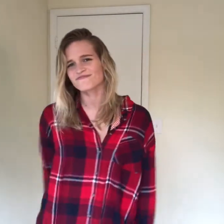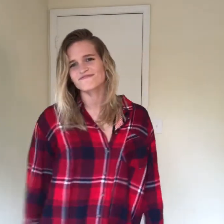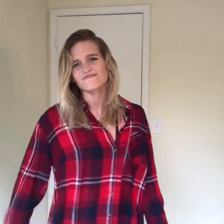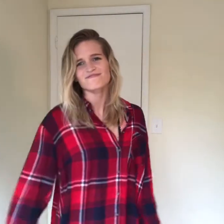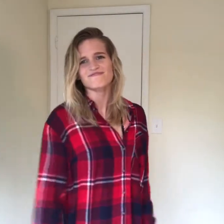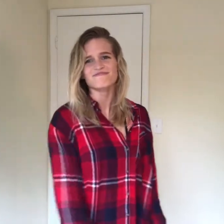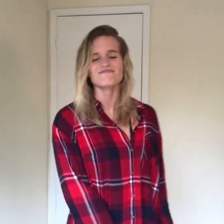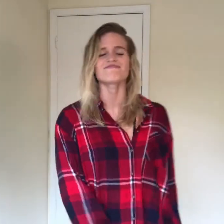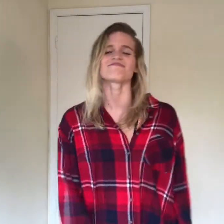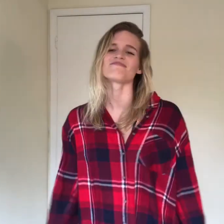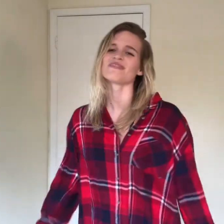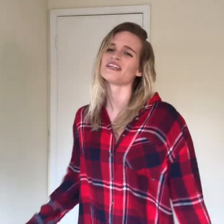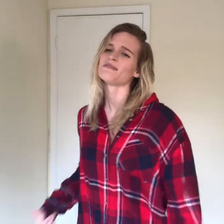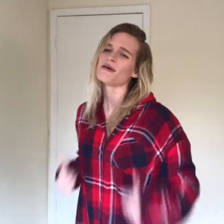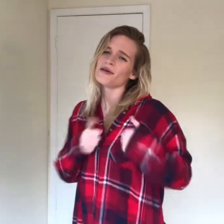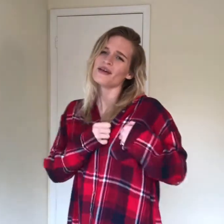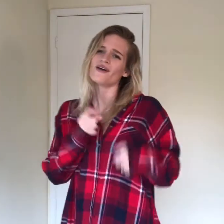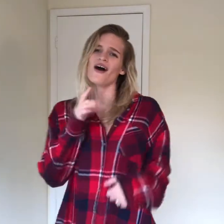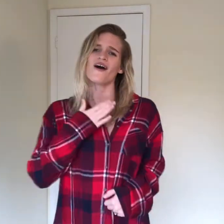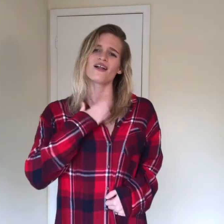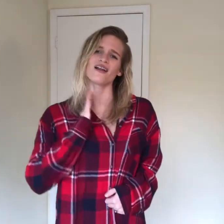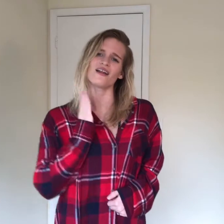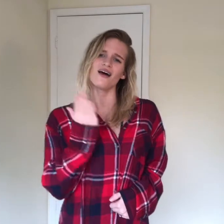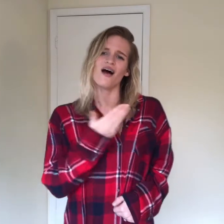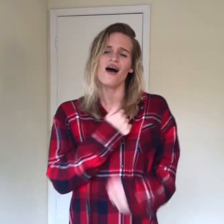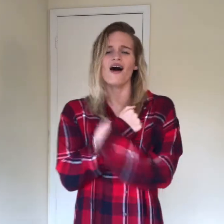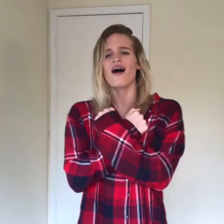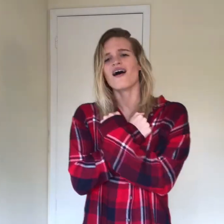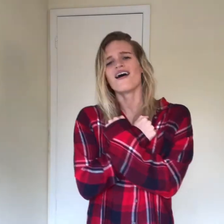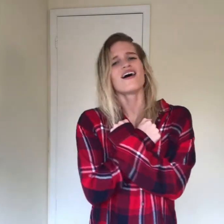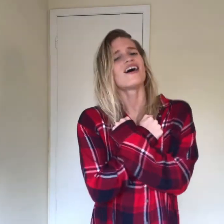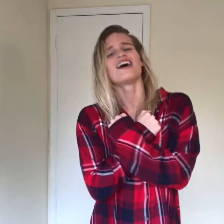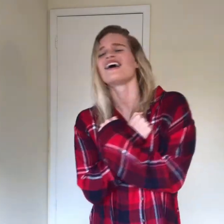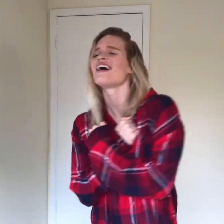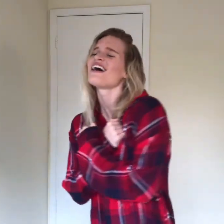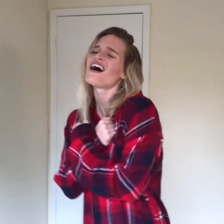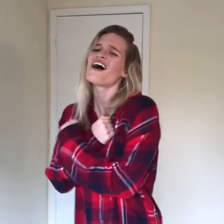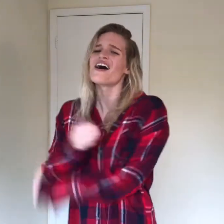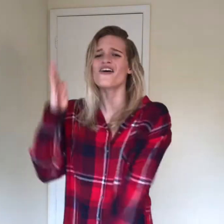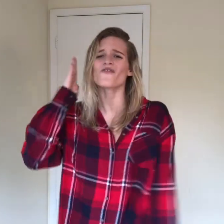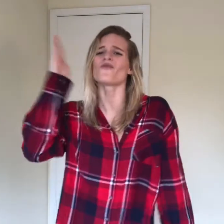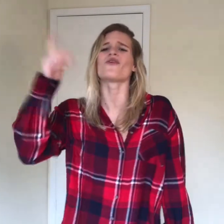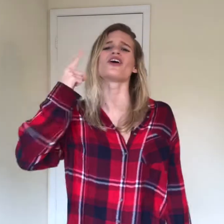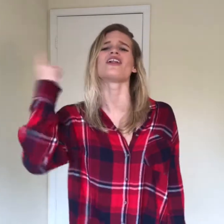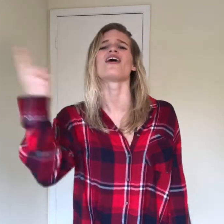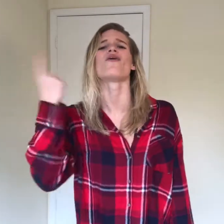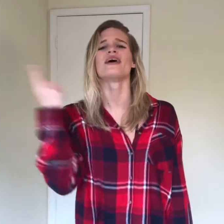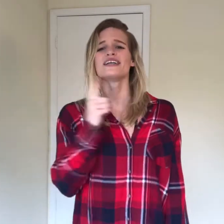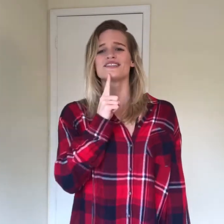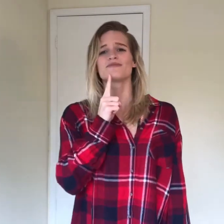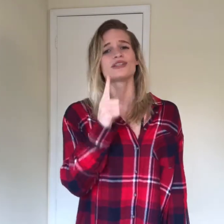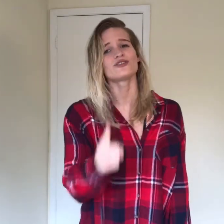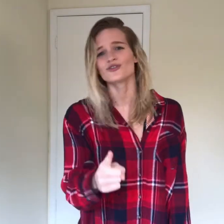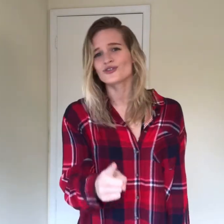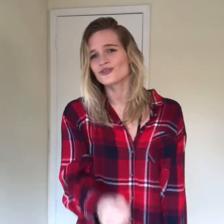Cause baby our love Love would always be true